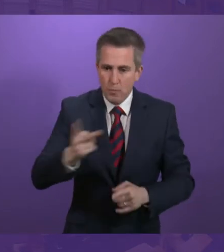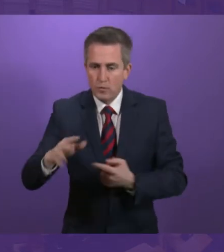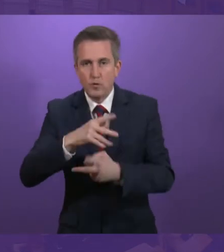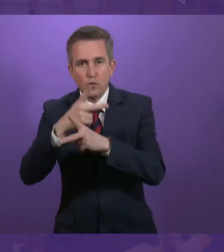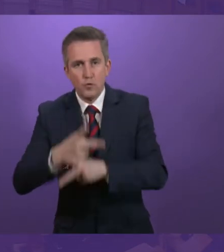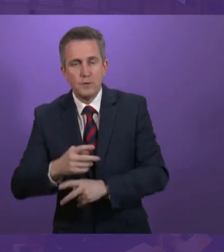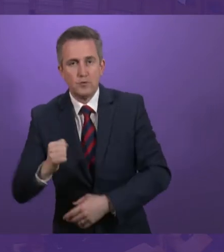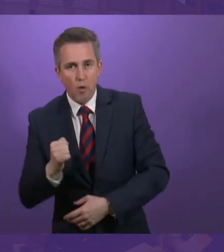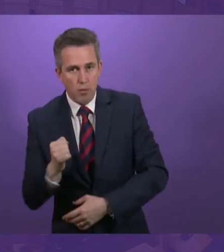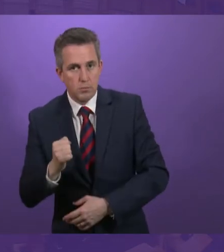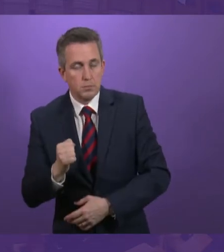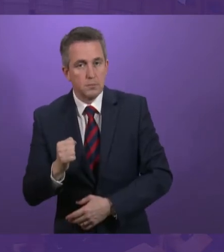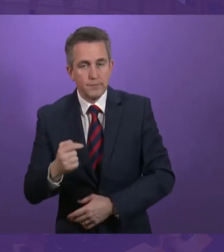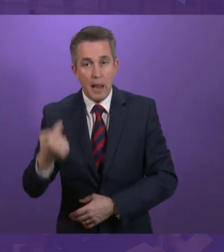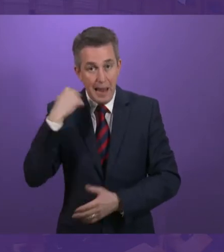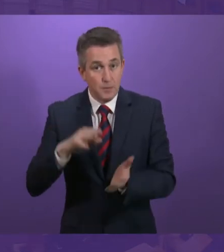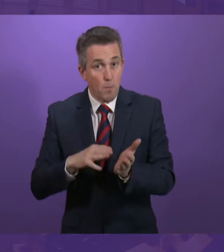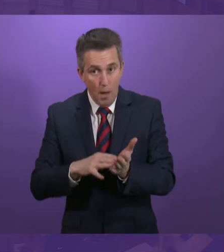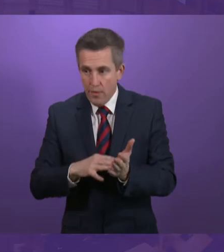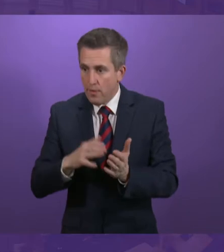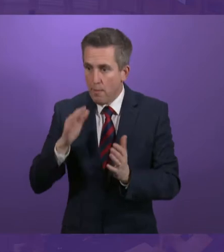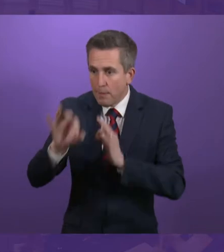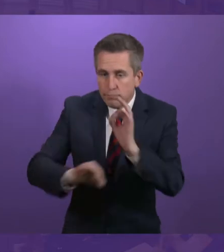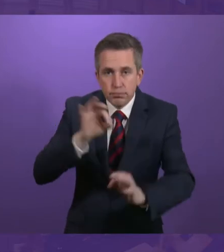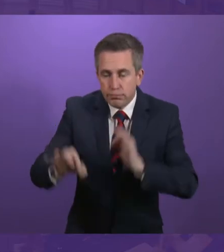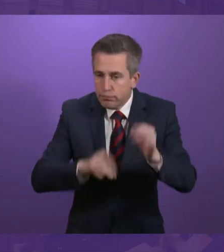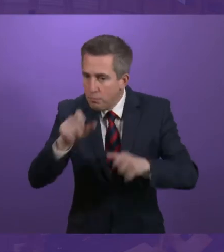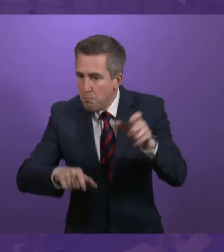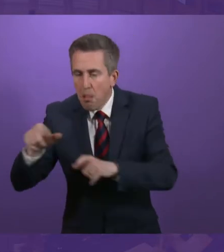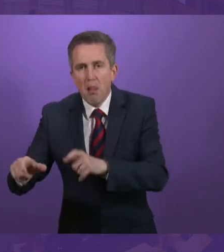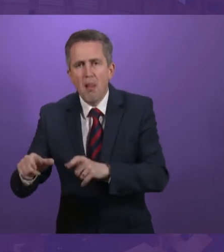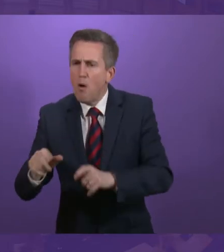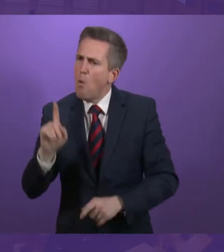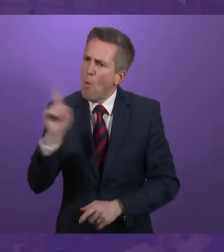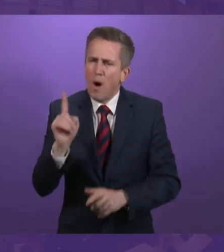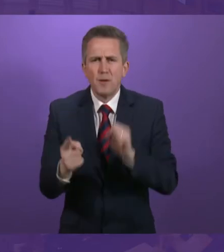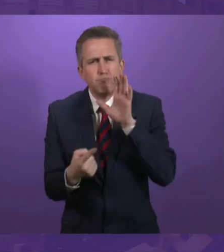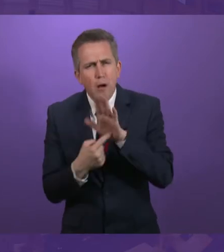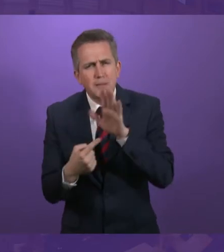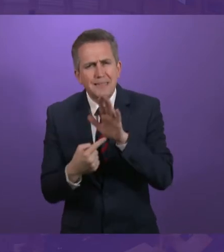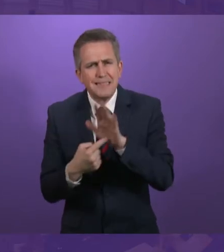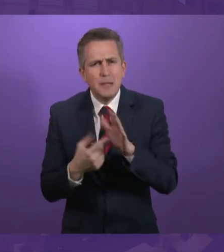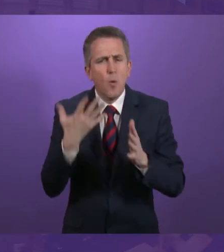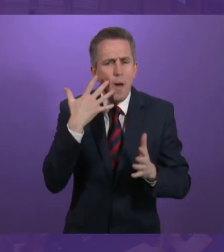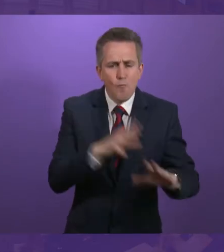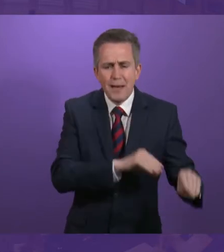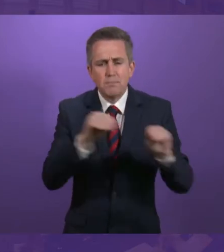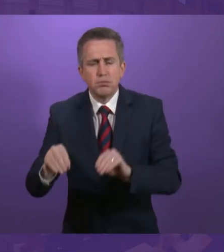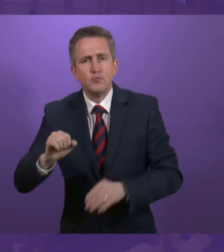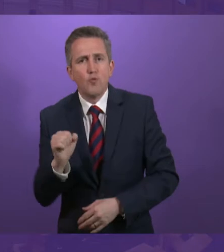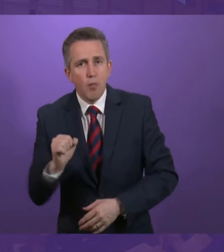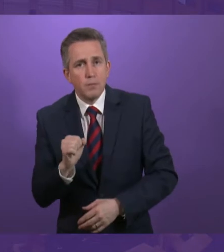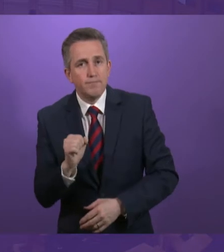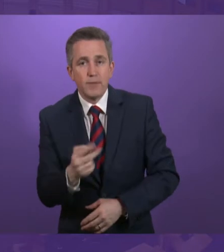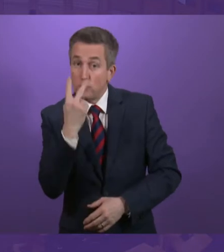we conducted last month with people experienced in the current system to ask what is most important to them as we take on their cases. Their top two